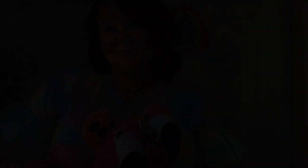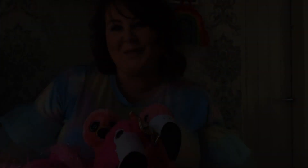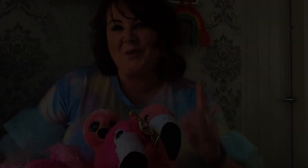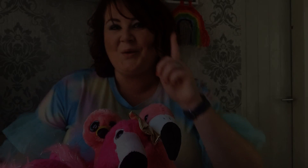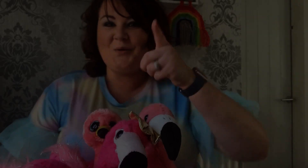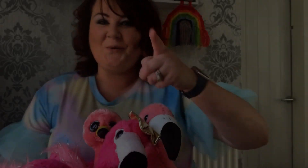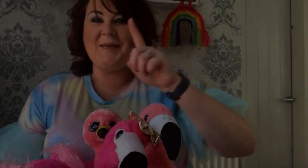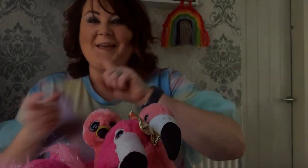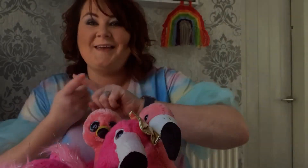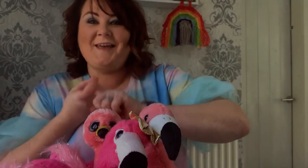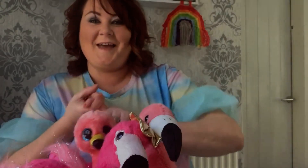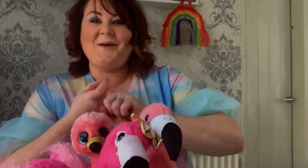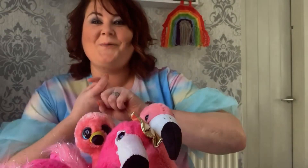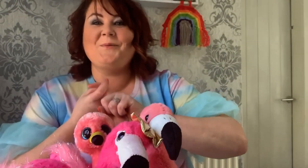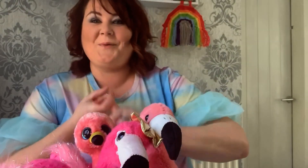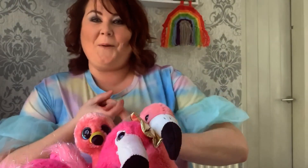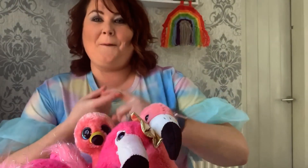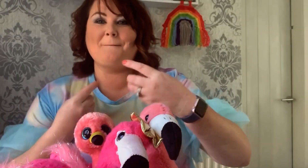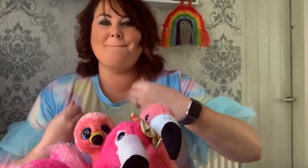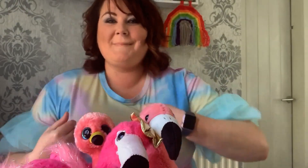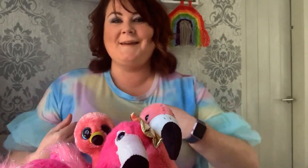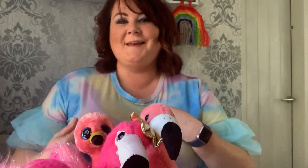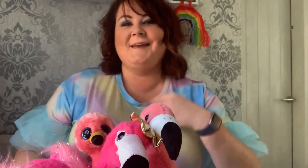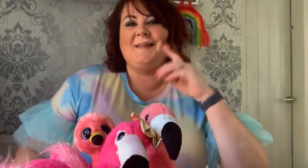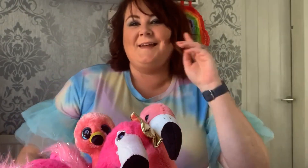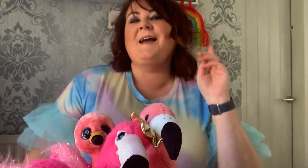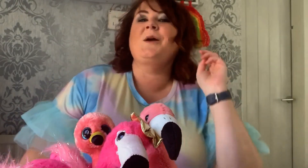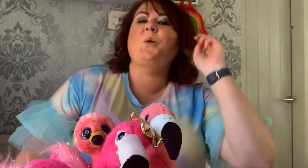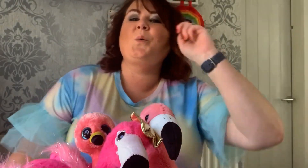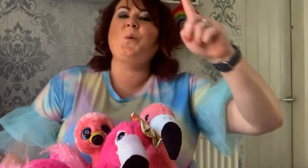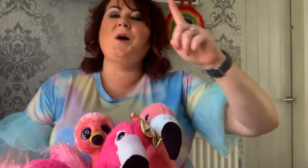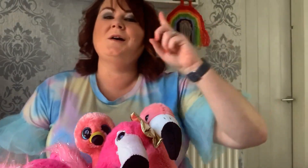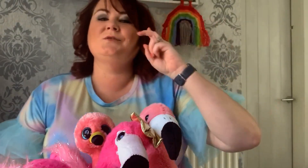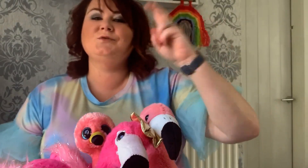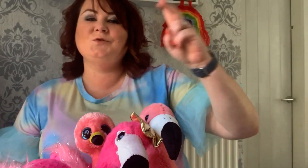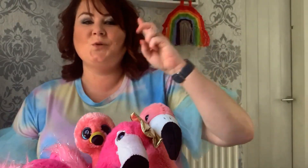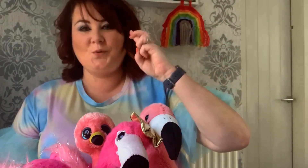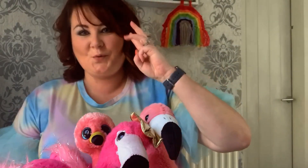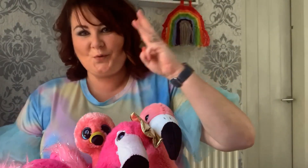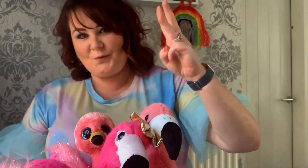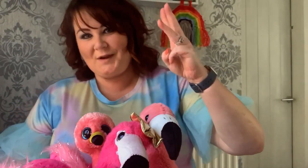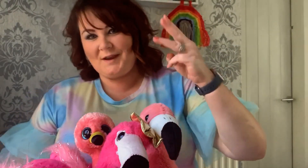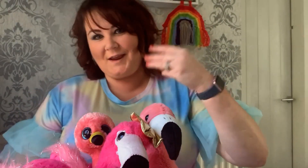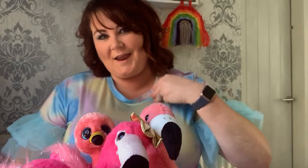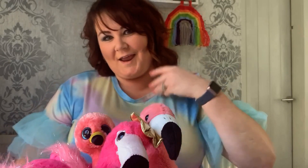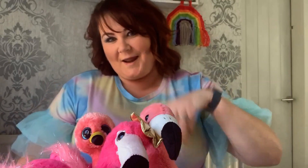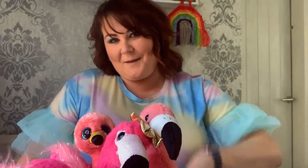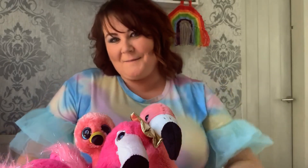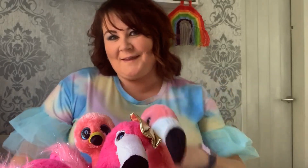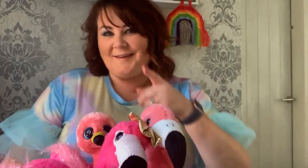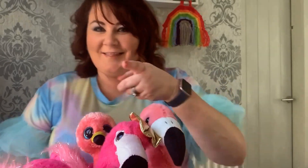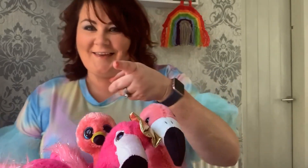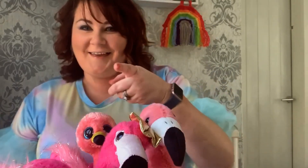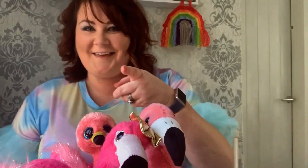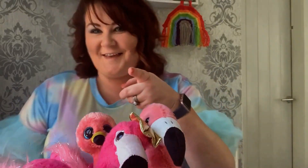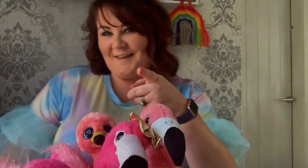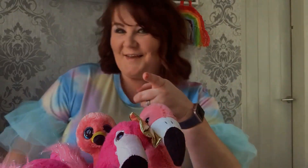You can count on me like one, two, three, I'll be there